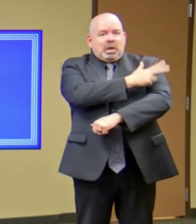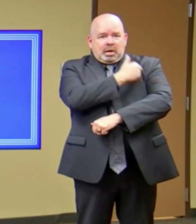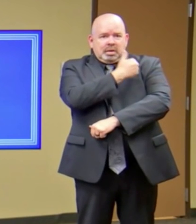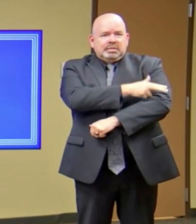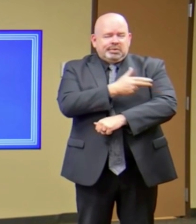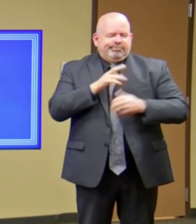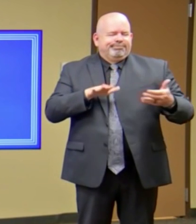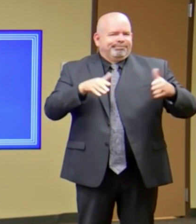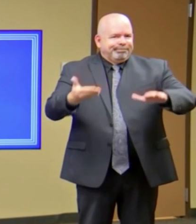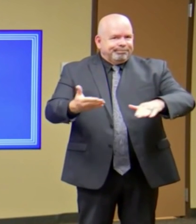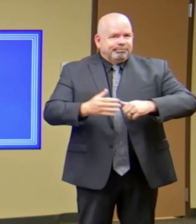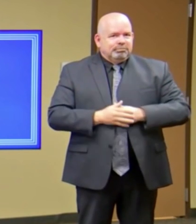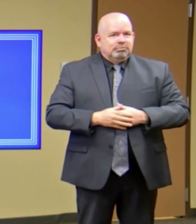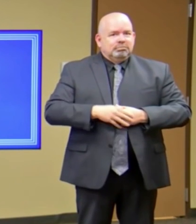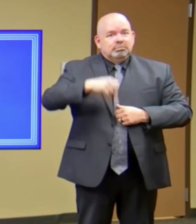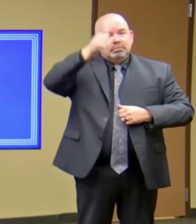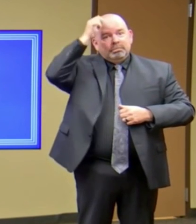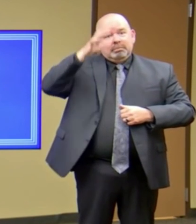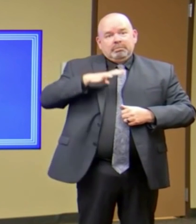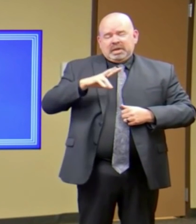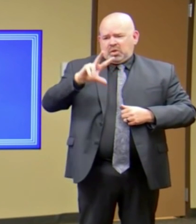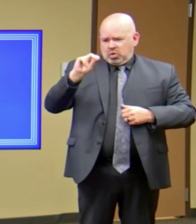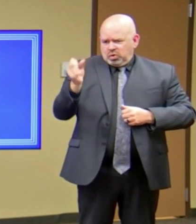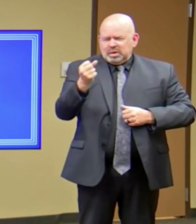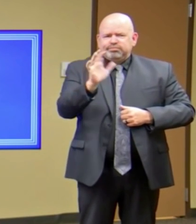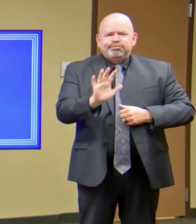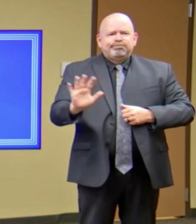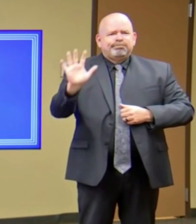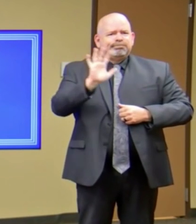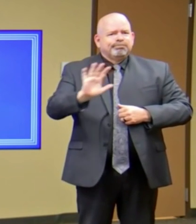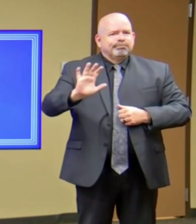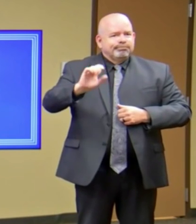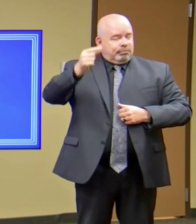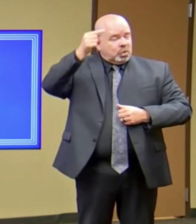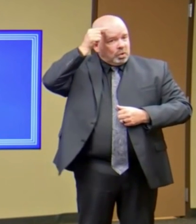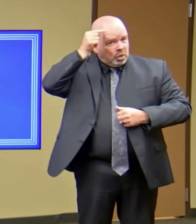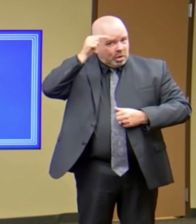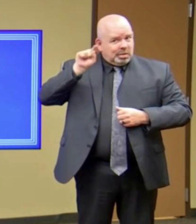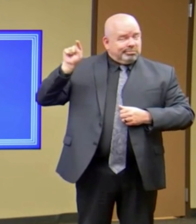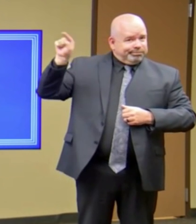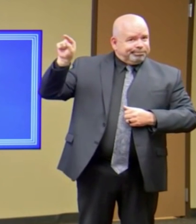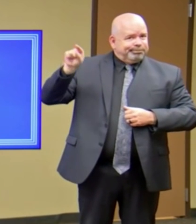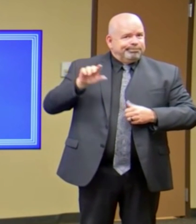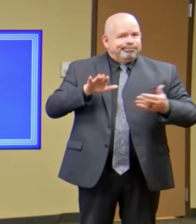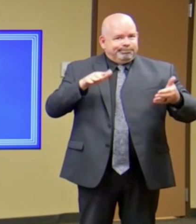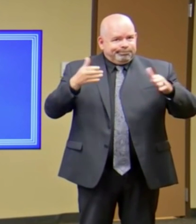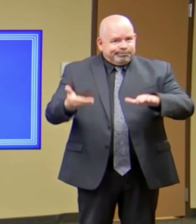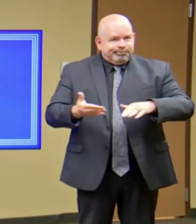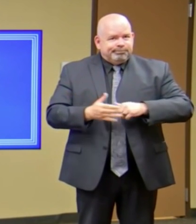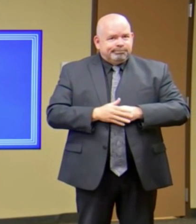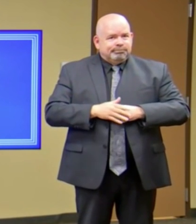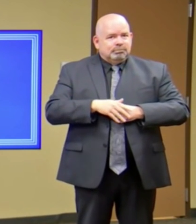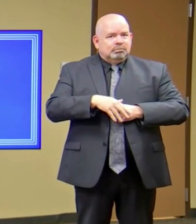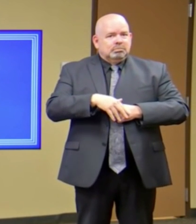is a man in his 30s who was a resident of the city of Garland. He also was in a hospital.